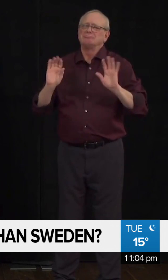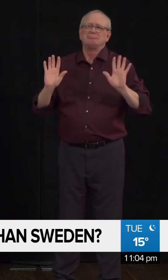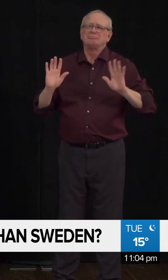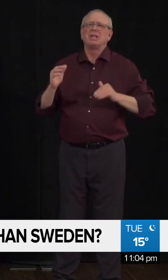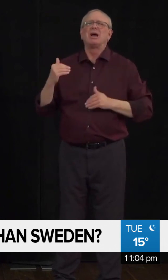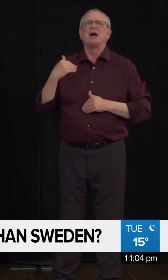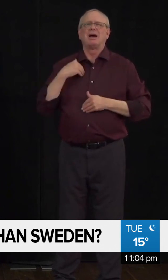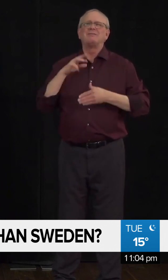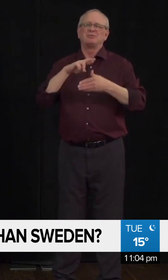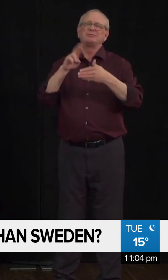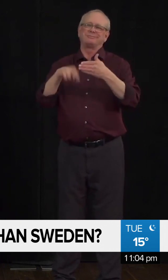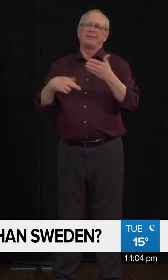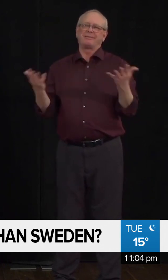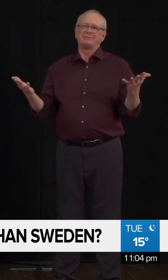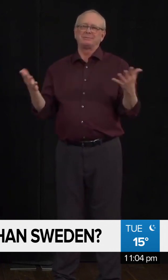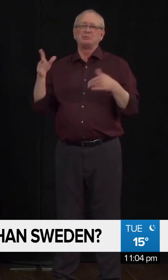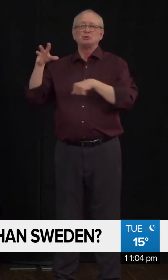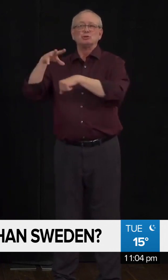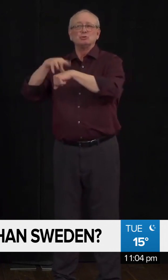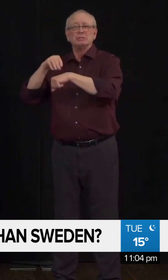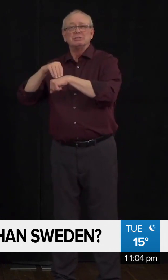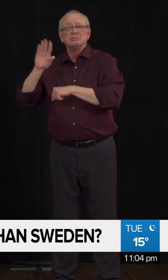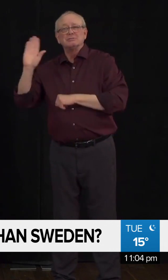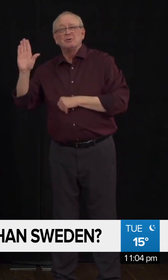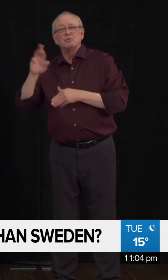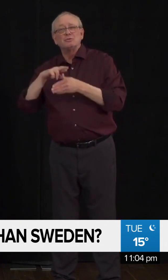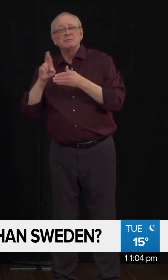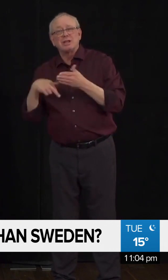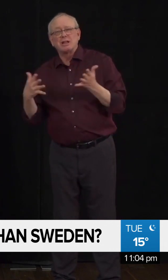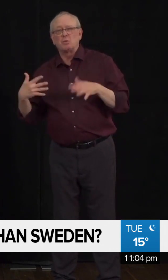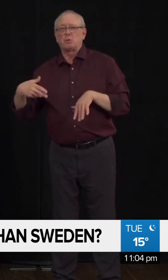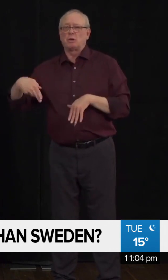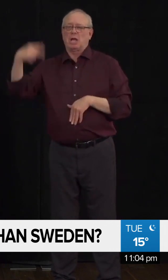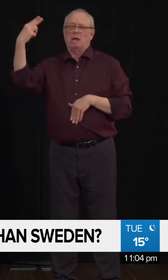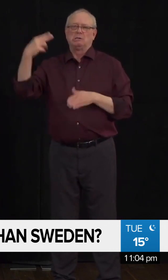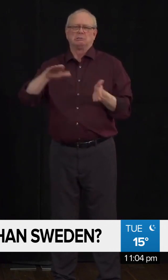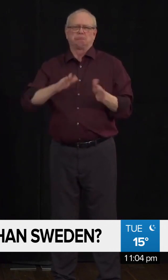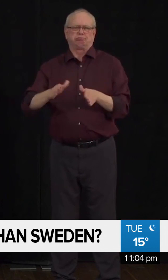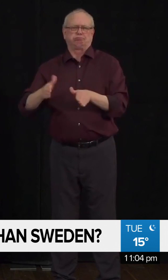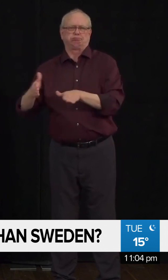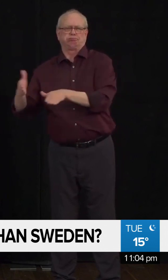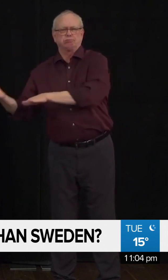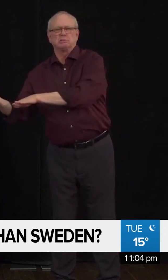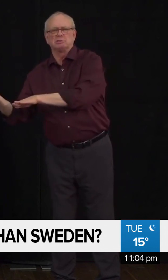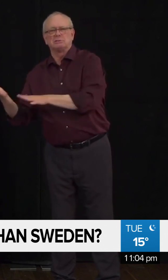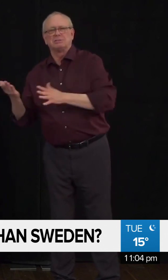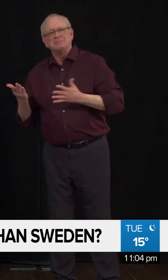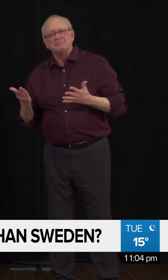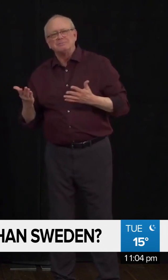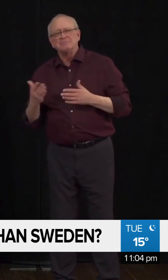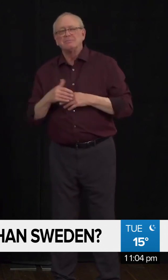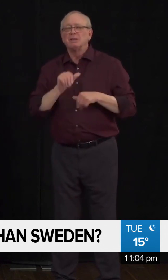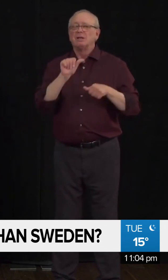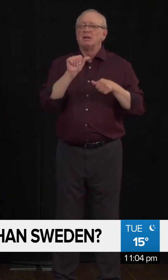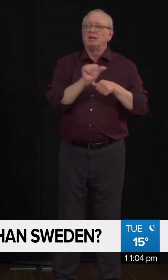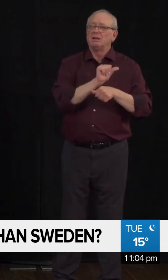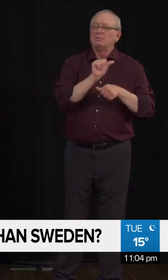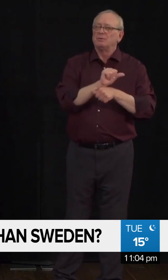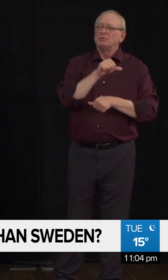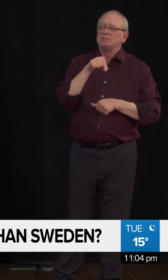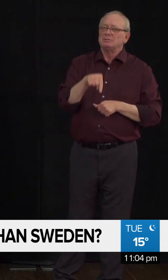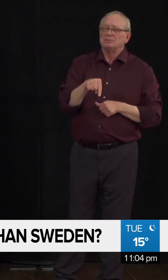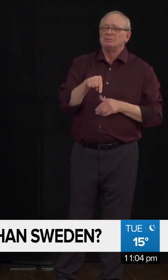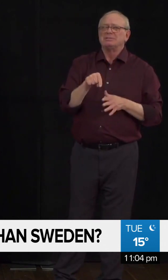cost of higher death rates. In Alberta, as elsewhere around the world, there has been a cost of temporary restrictions